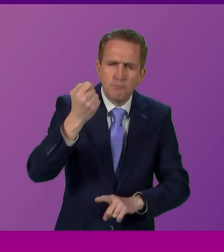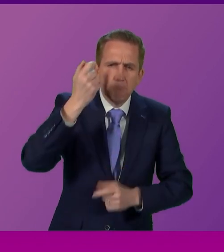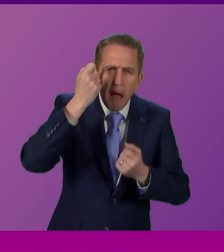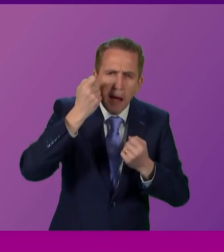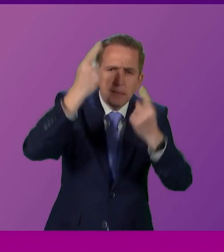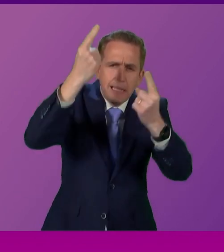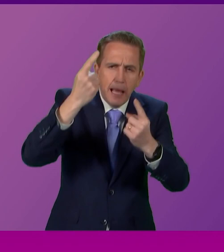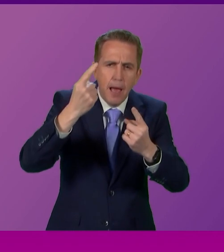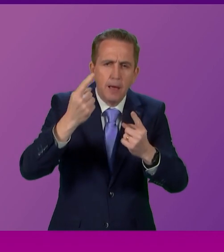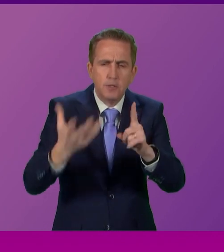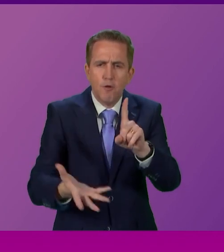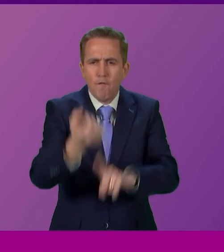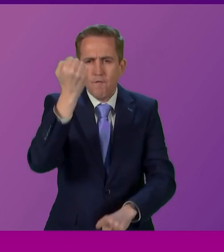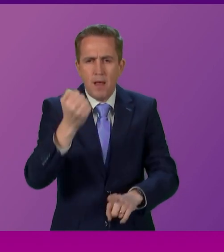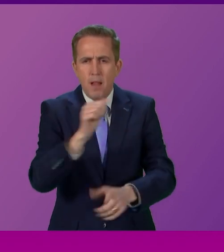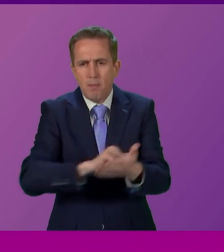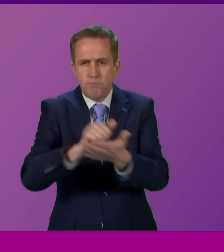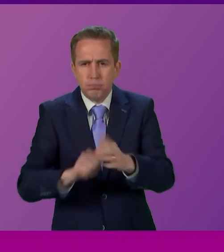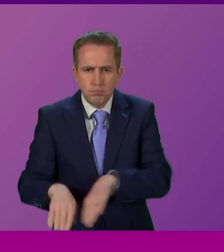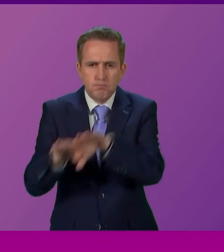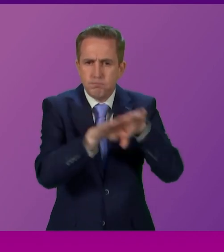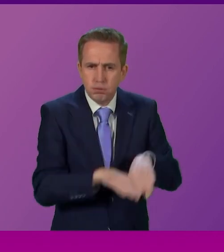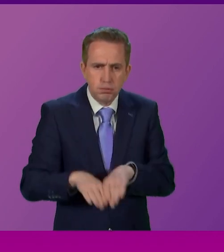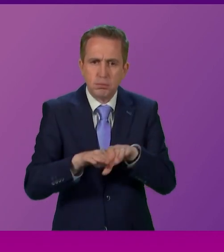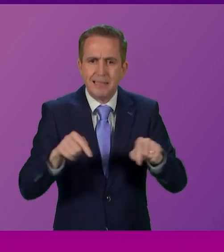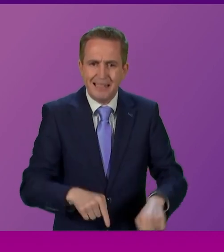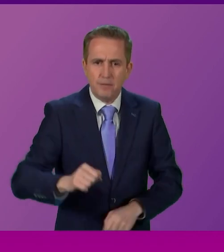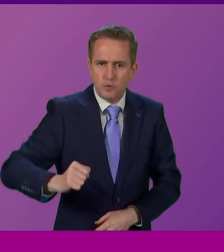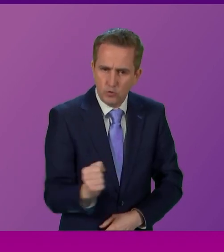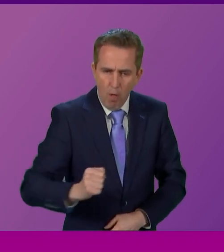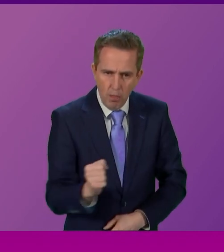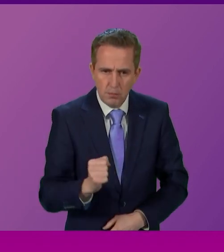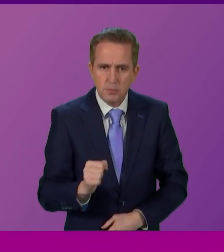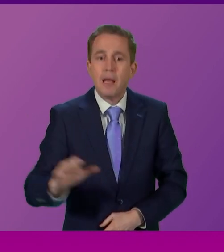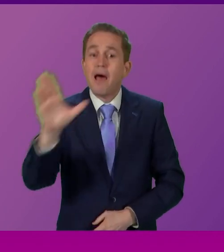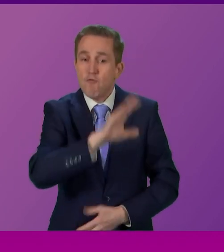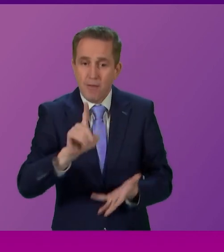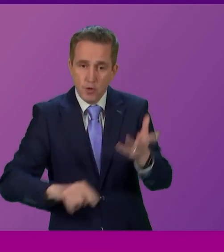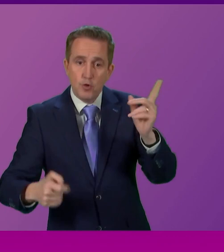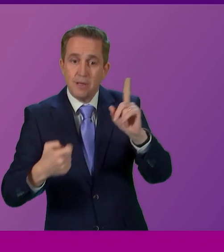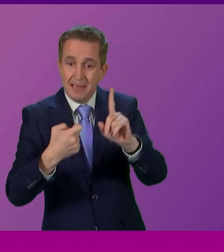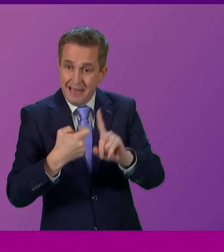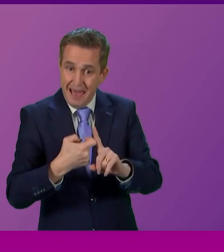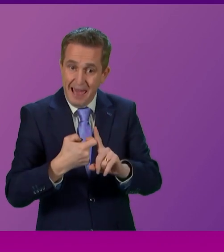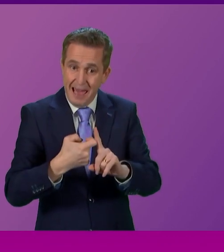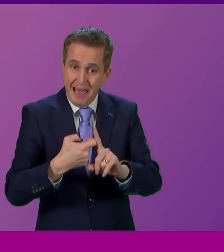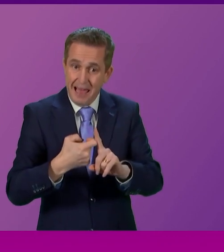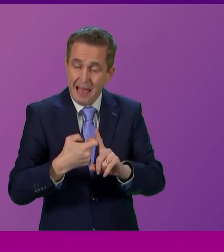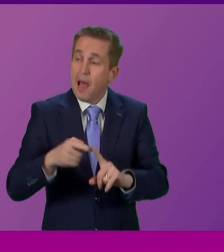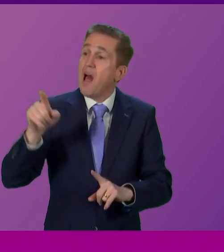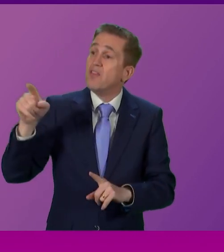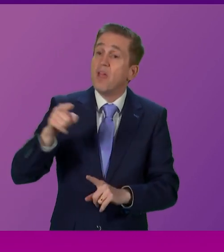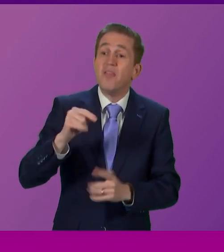reshape our democratic settlement and empower communities in Scotland and across the UK. And the howls of